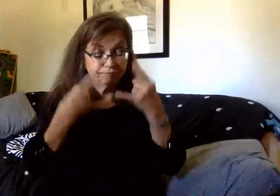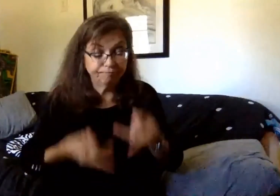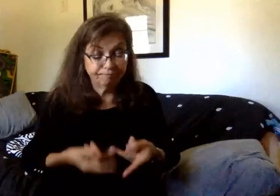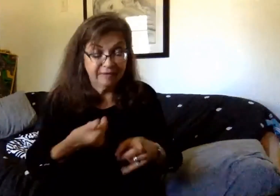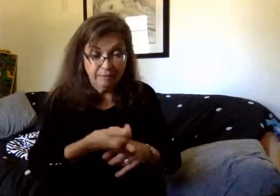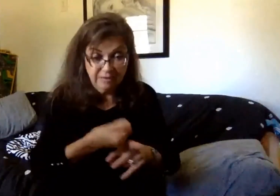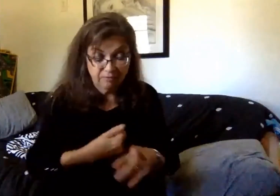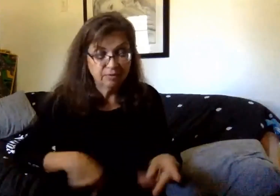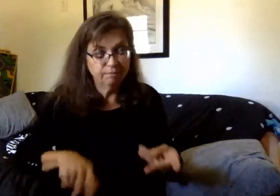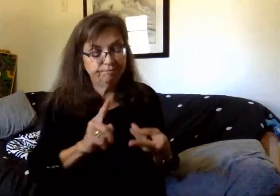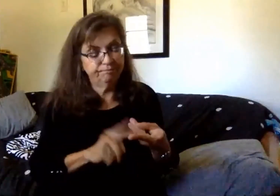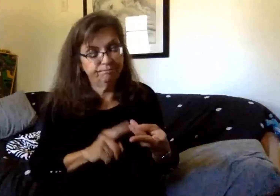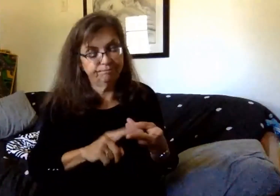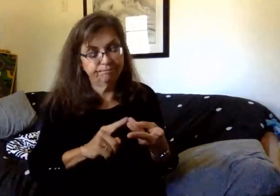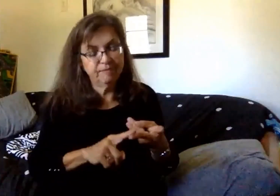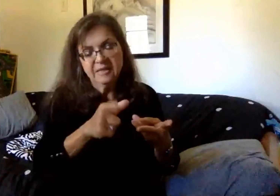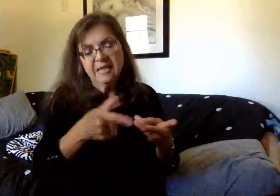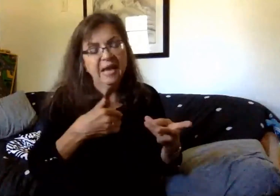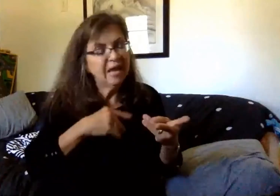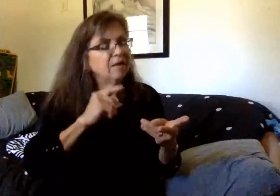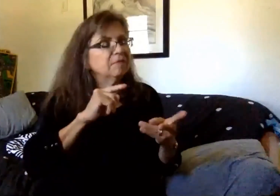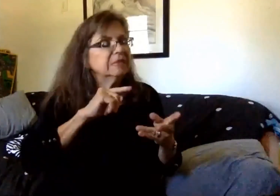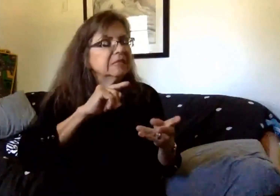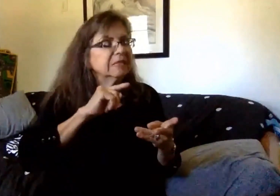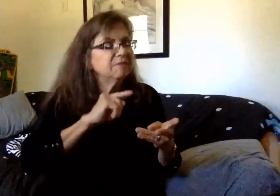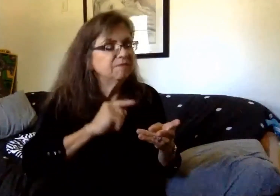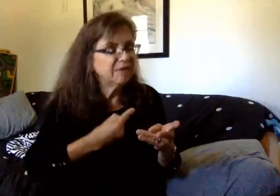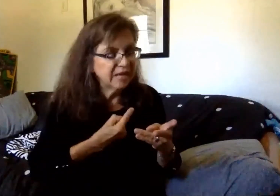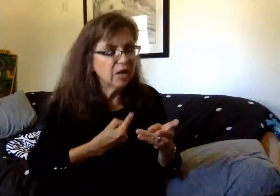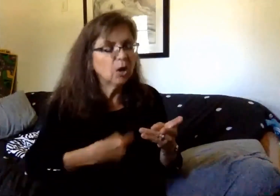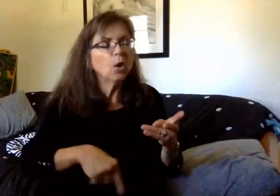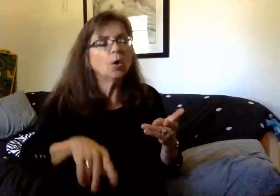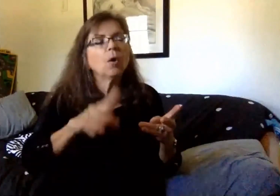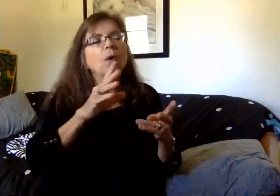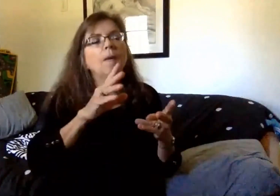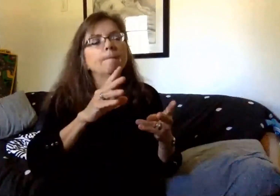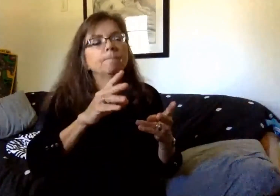a previously diagnosed severe developmental or behavioral problem.